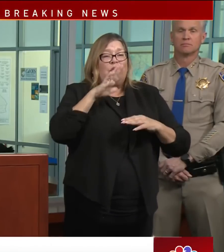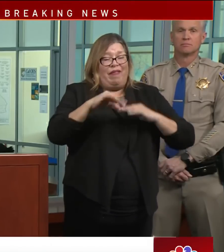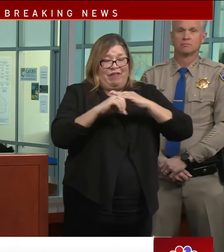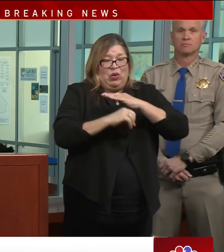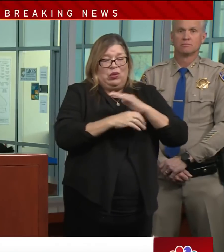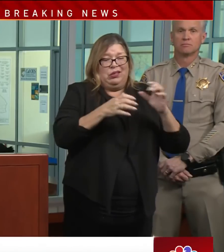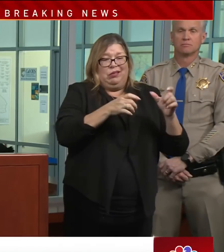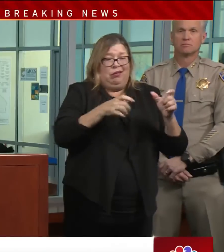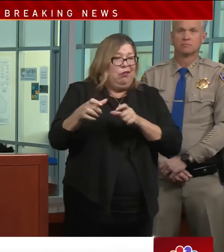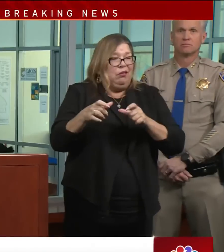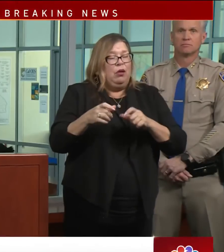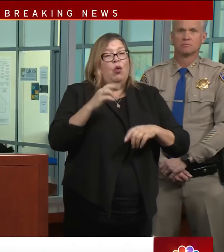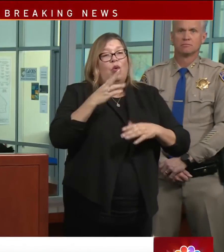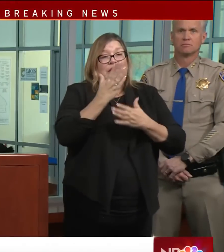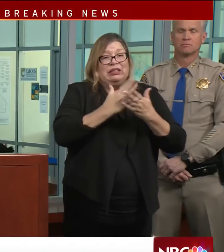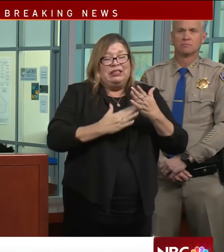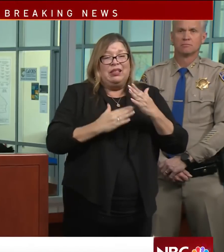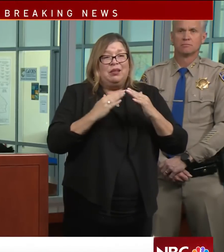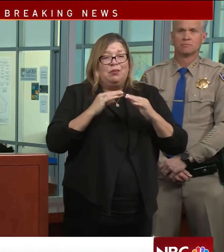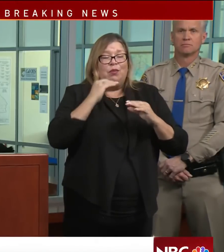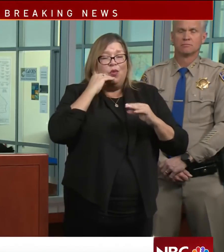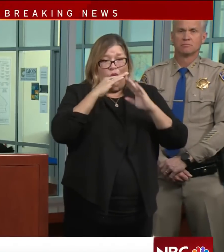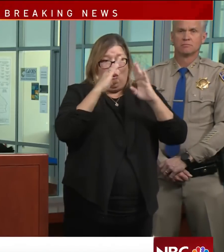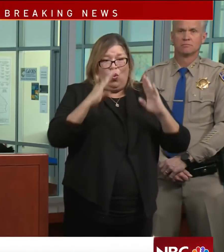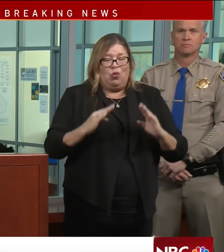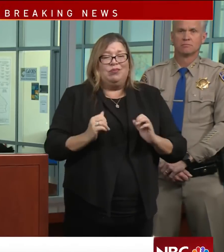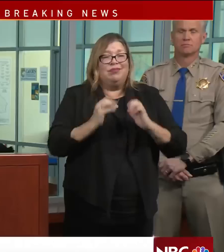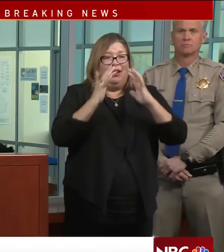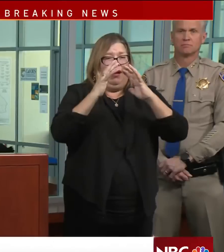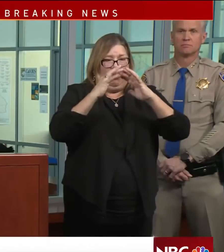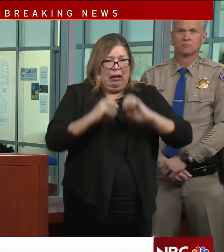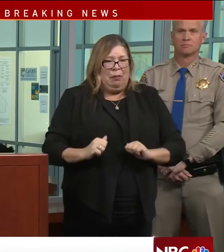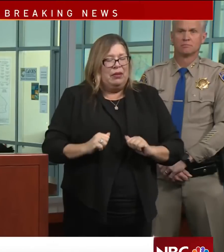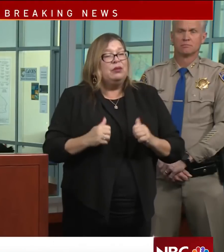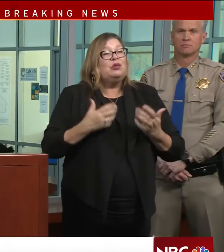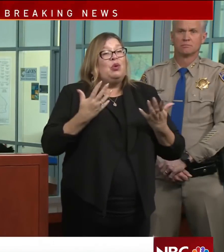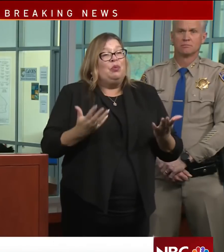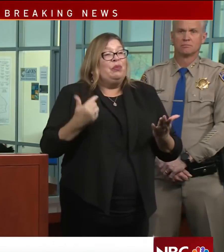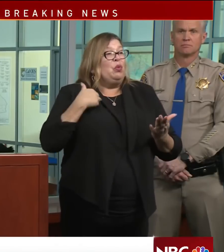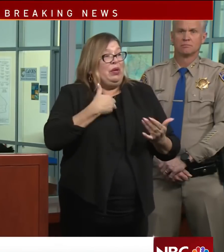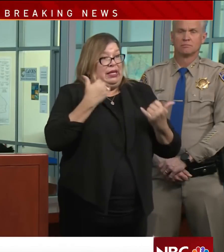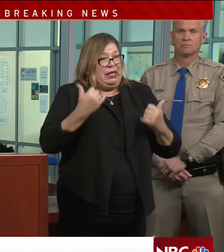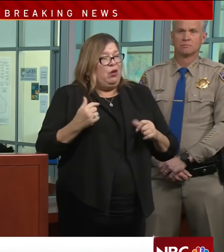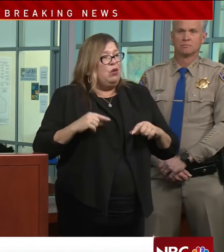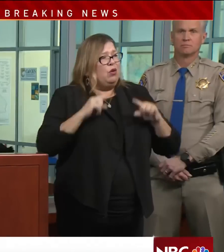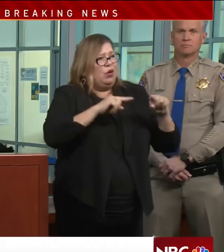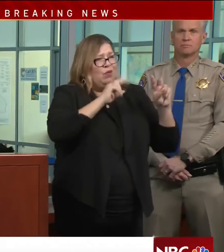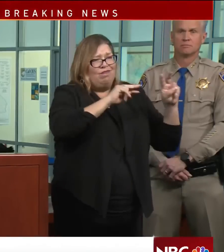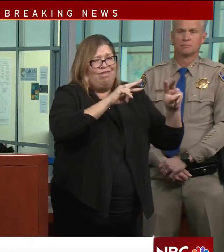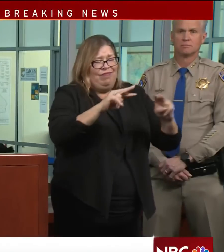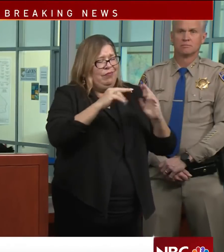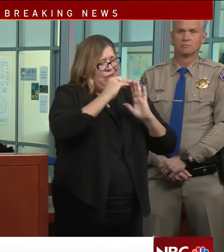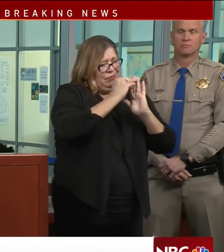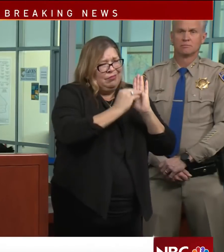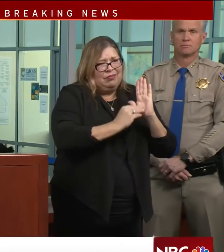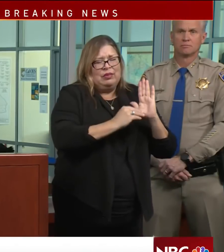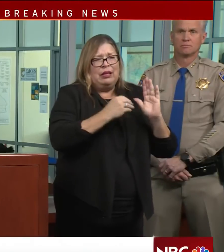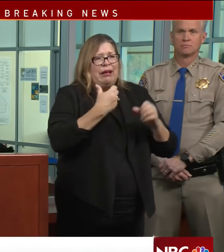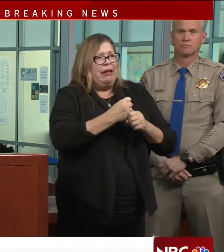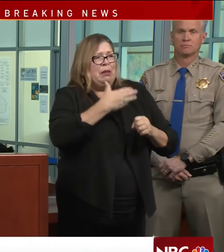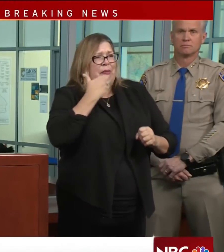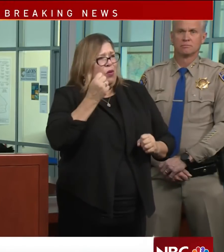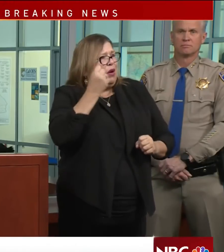or partially collapsed. So we're going through this damage assessment to get a sense of that as we speak now.